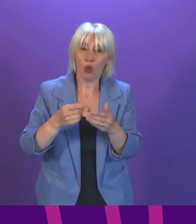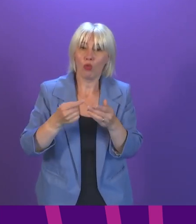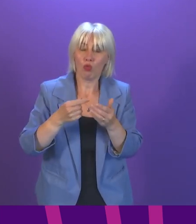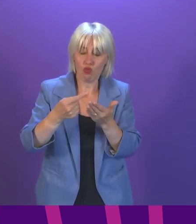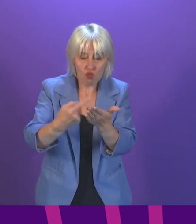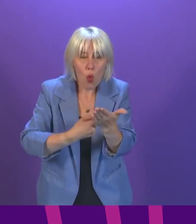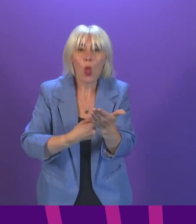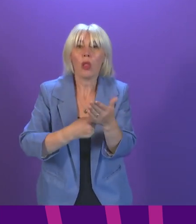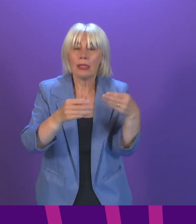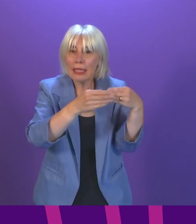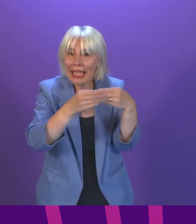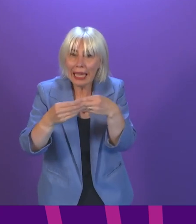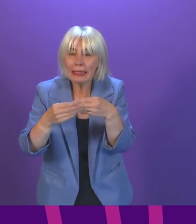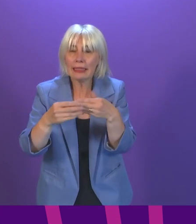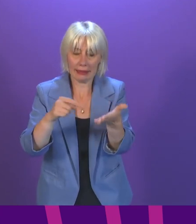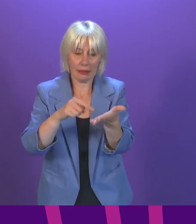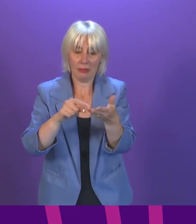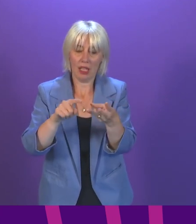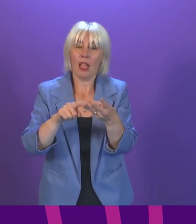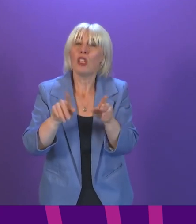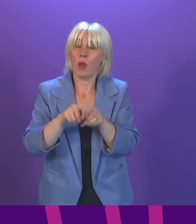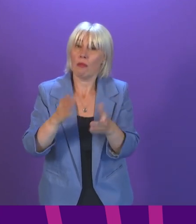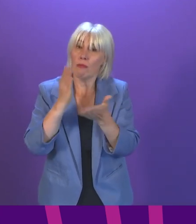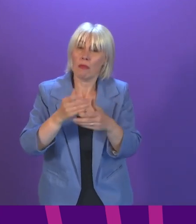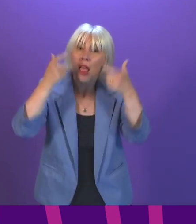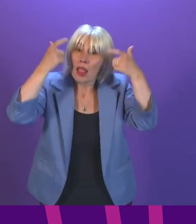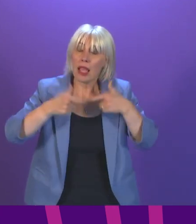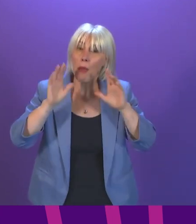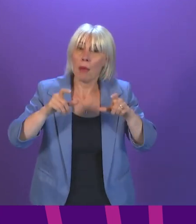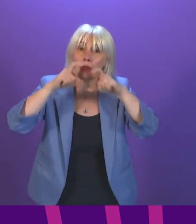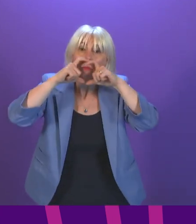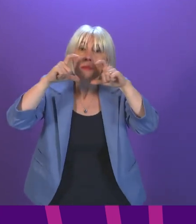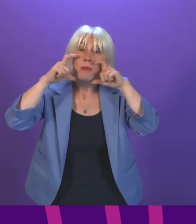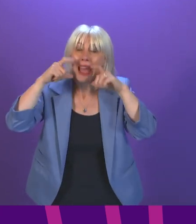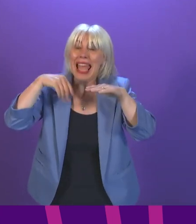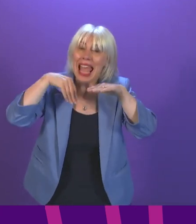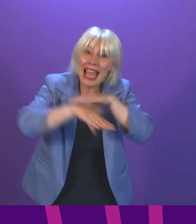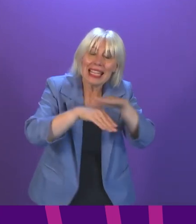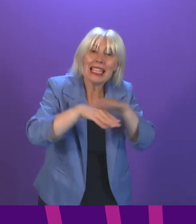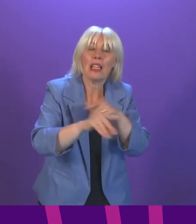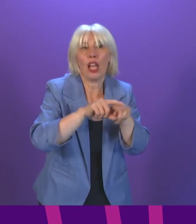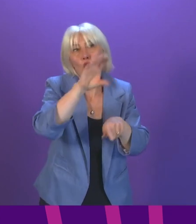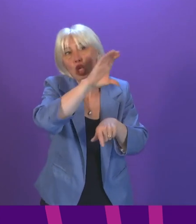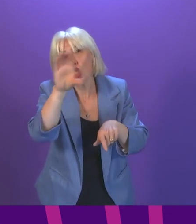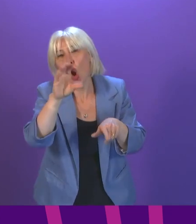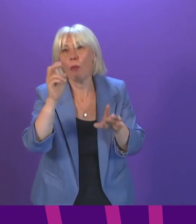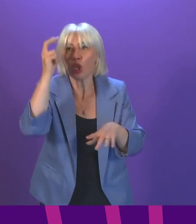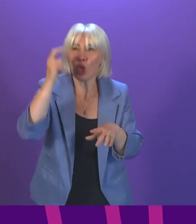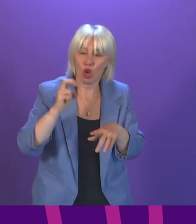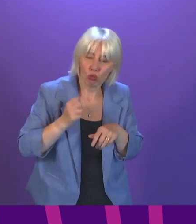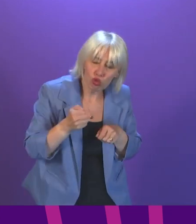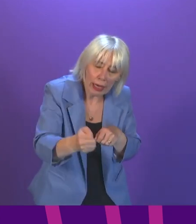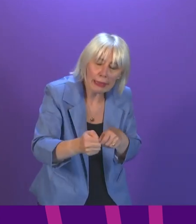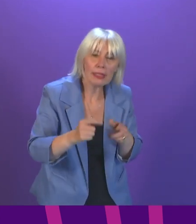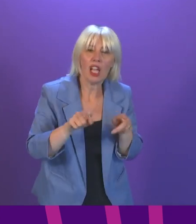are still in place. For example, it is still a legal requirement to wear face coverings in indoor public places like shops, public transport and when